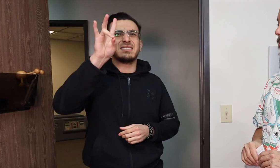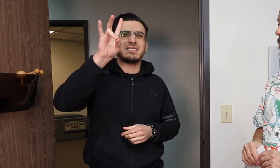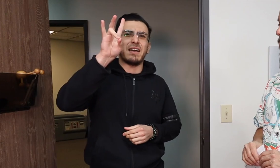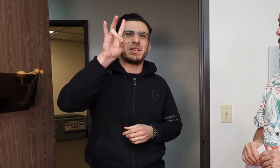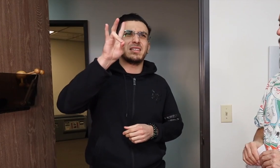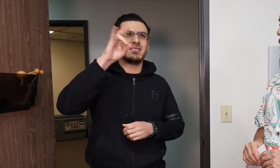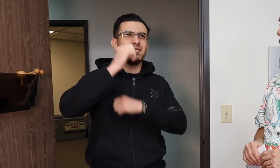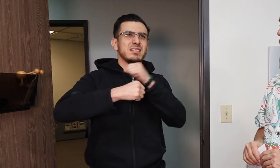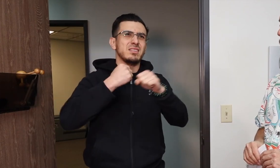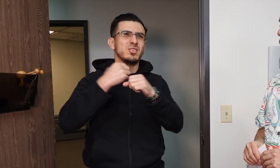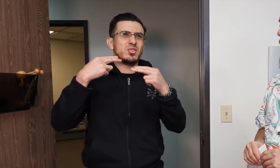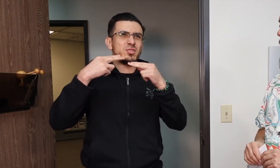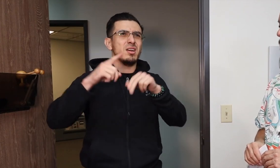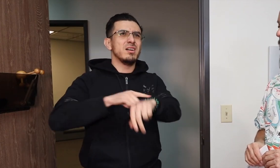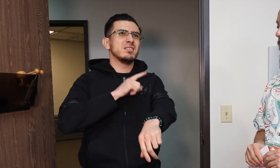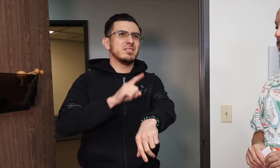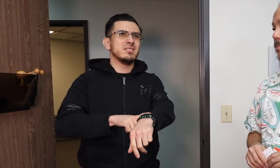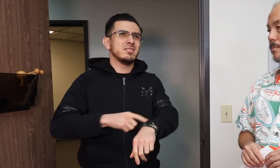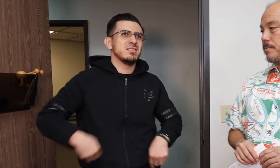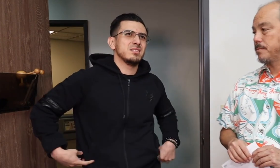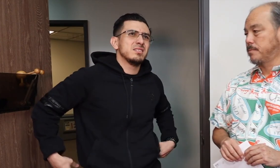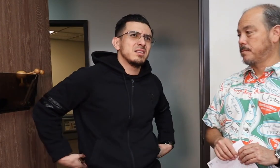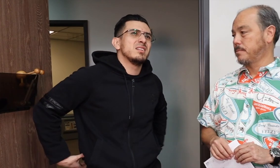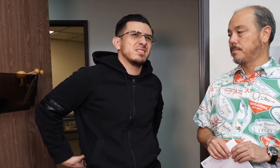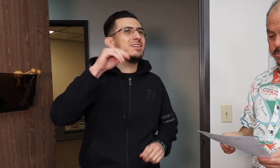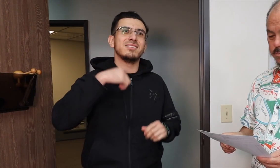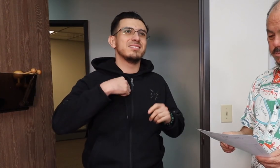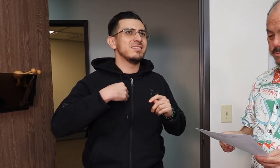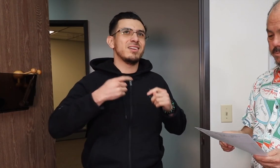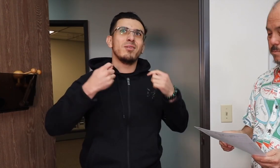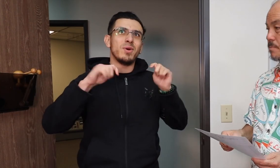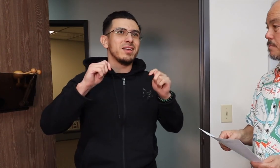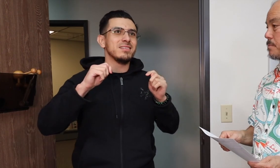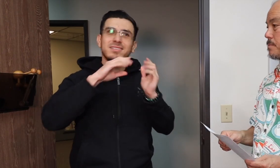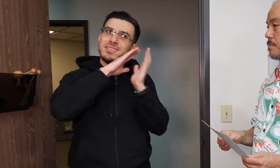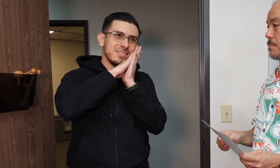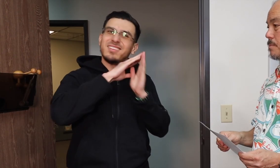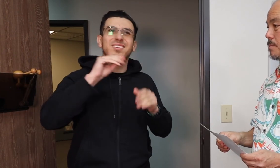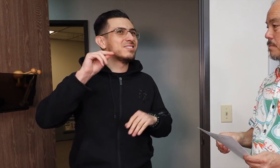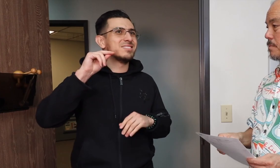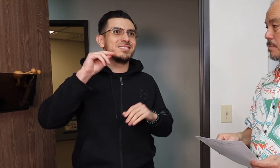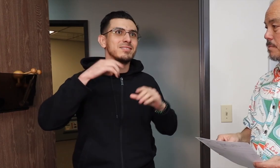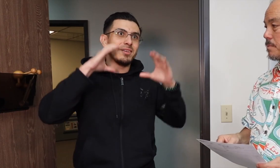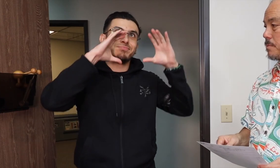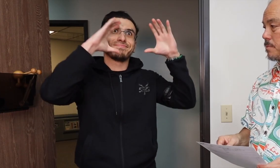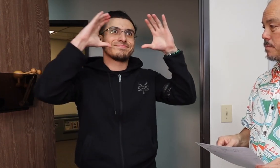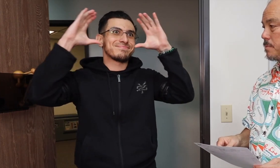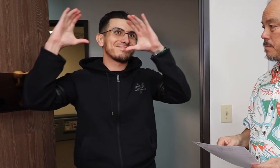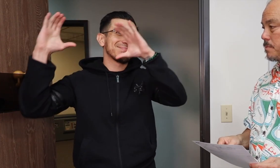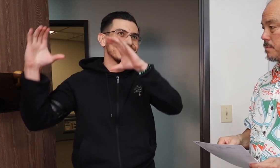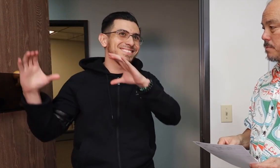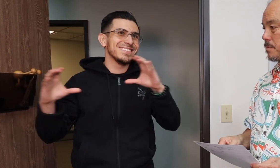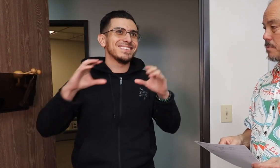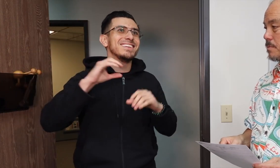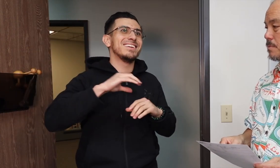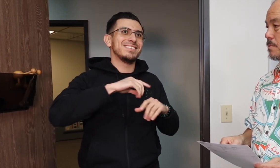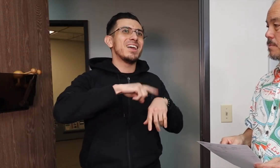Hey guys, I got a special video today. We have 31-year-old Jonathan. He has low back pain. He has left